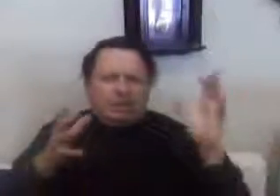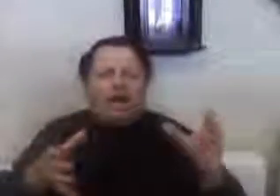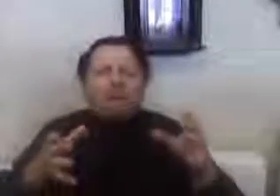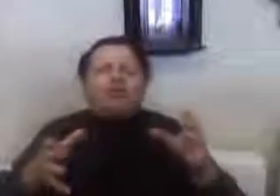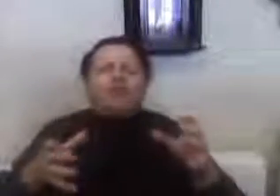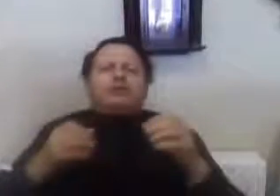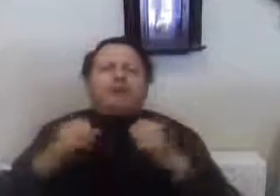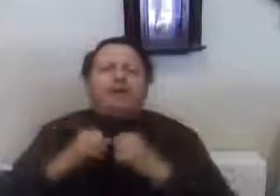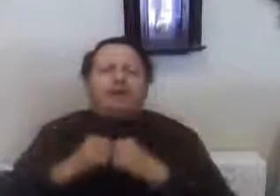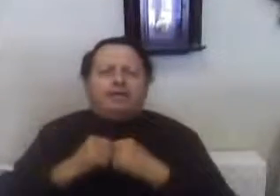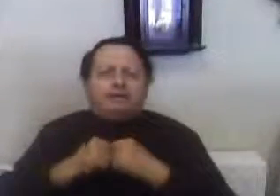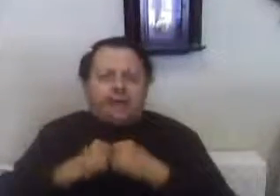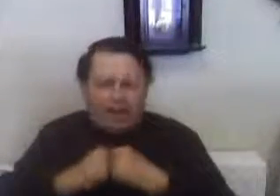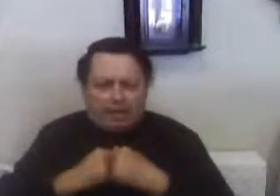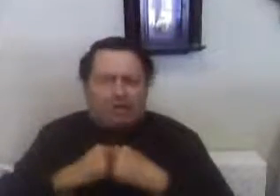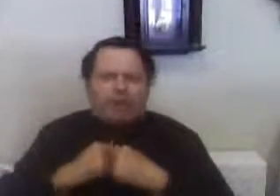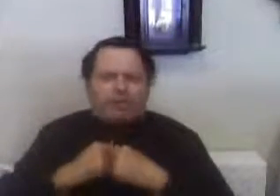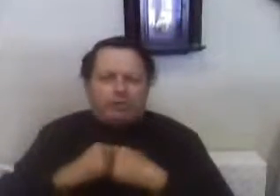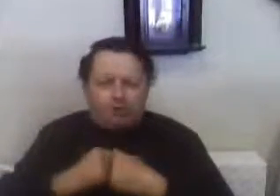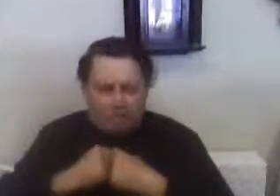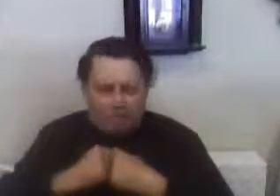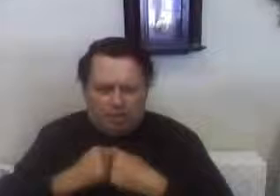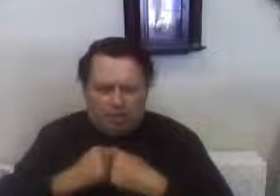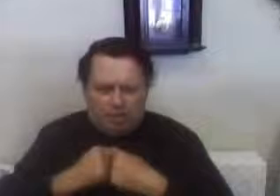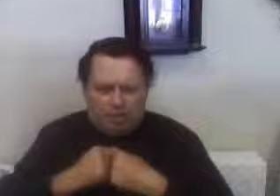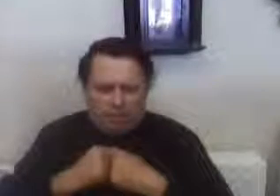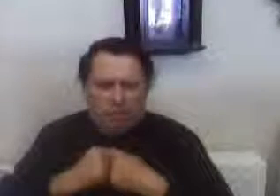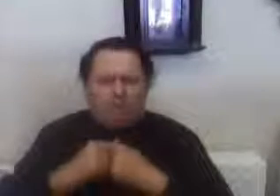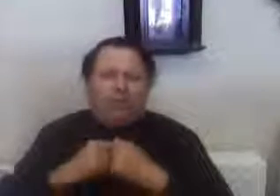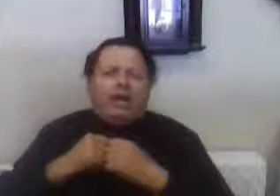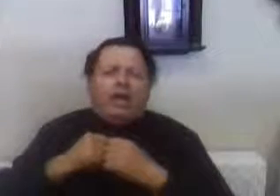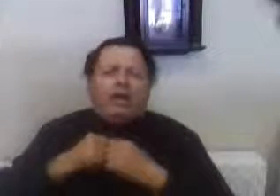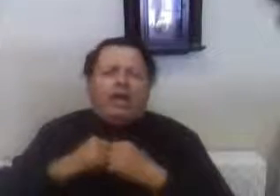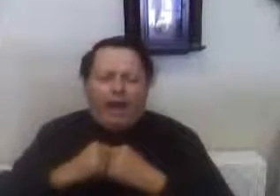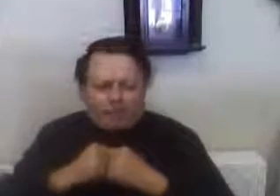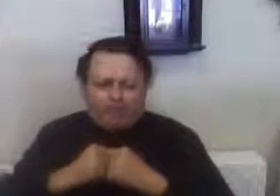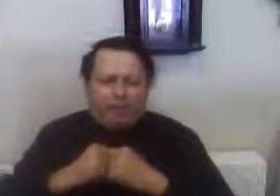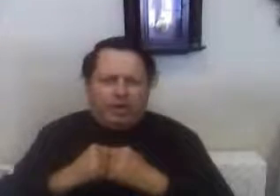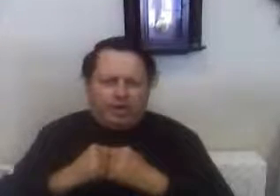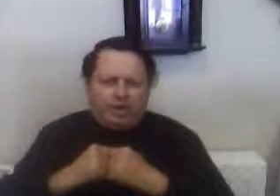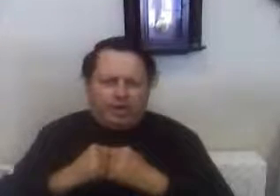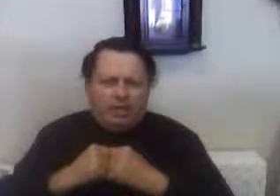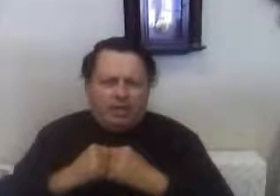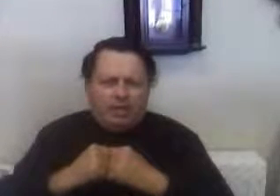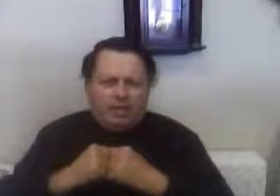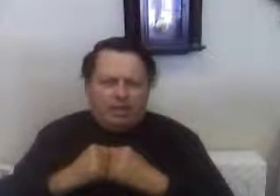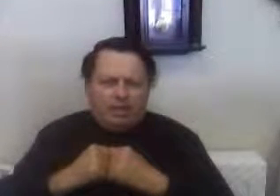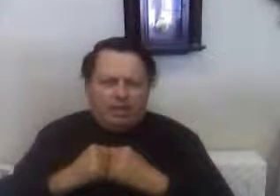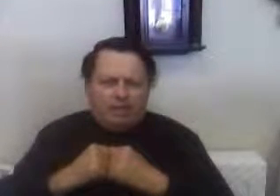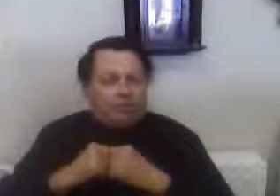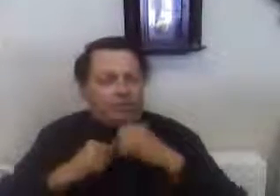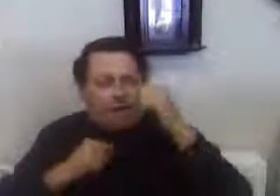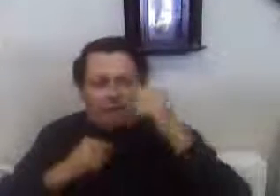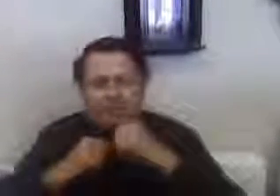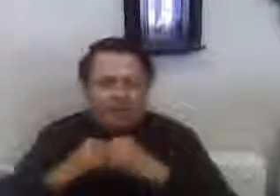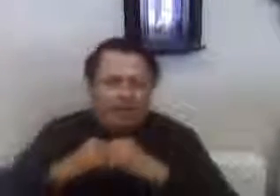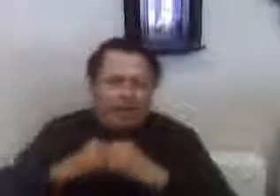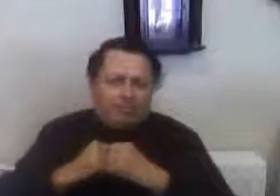Communism is an economic machine where everybody from the top to the bottom